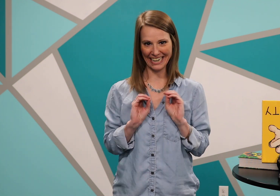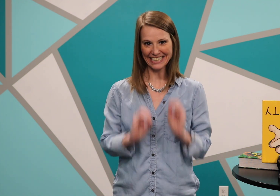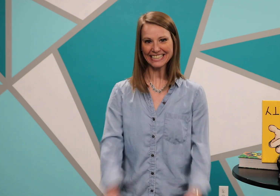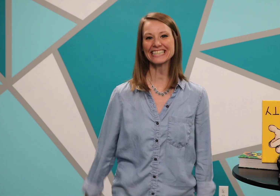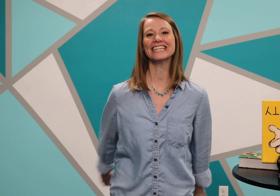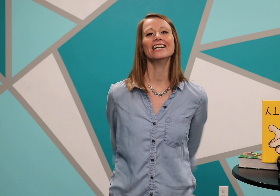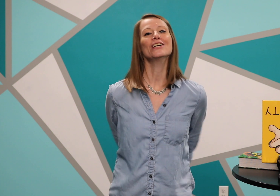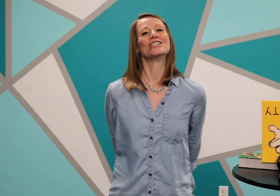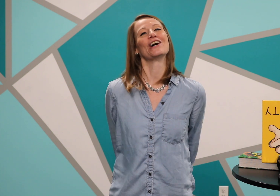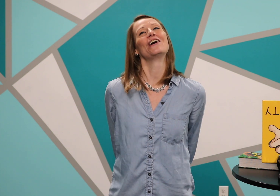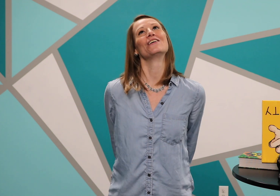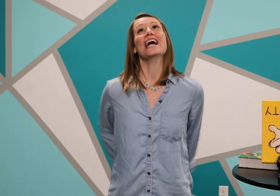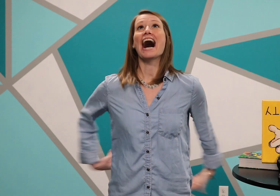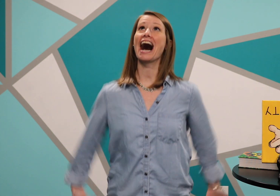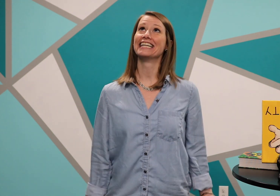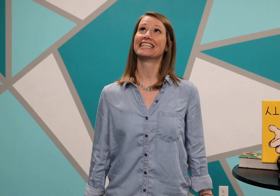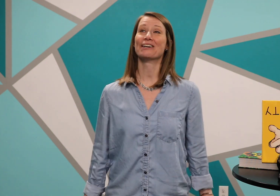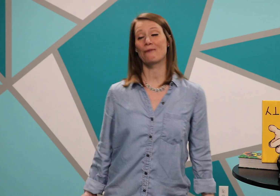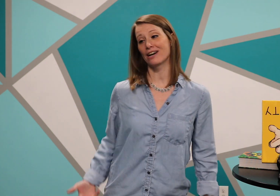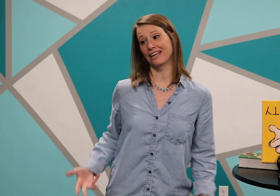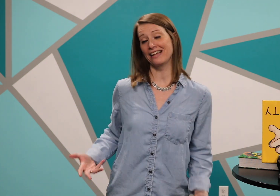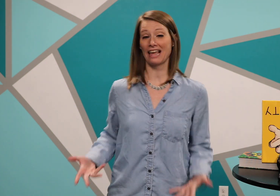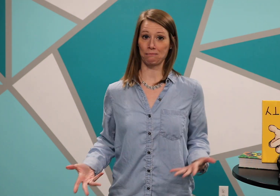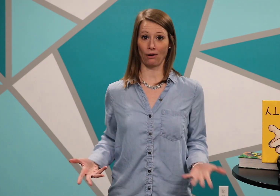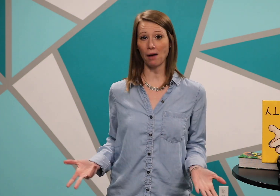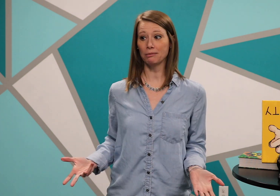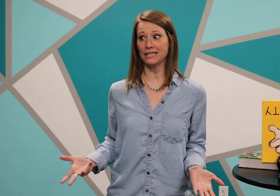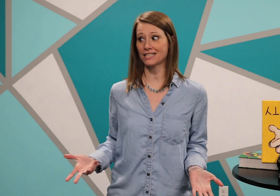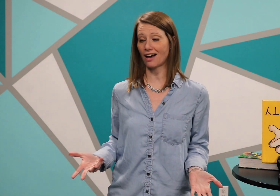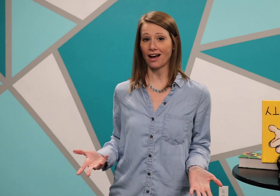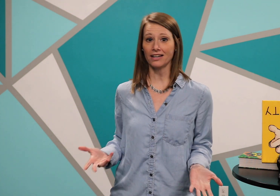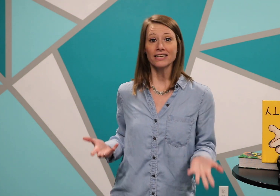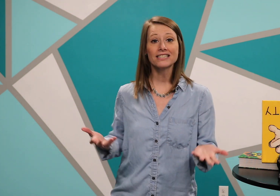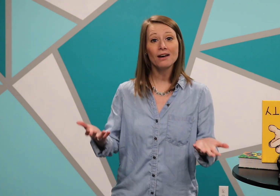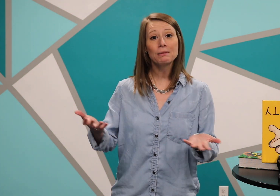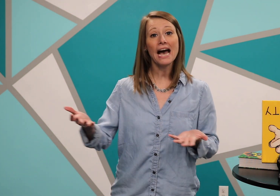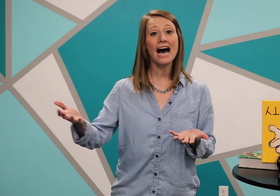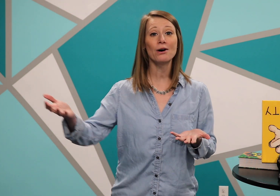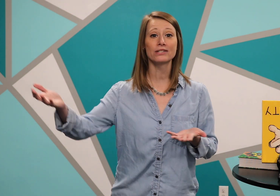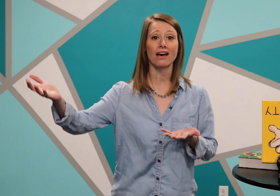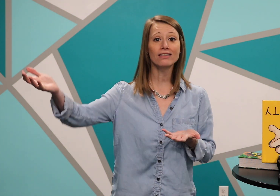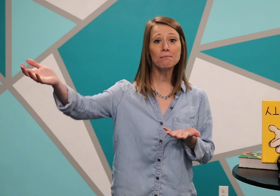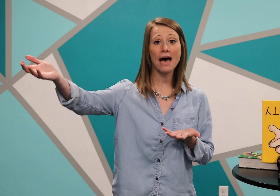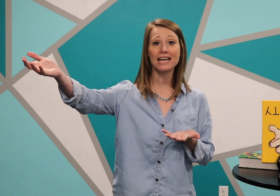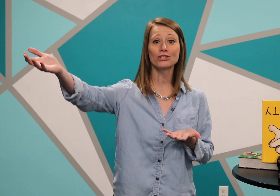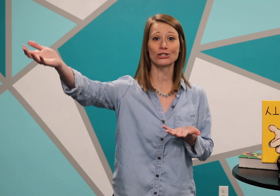So, as they're walking, they probably saw some cows out in the pasture.